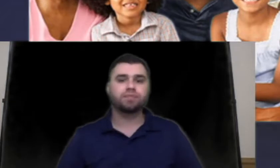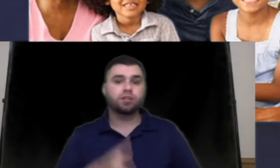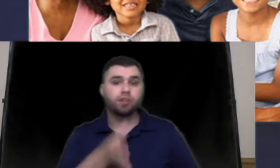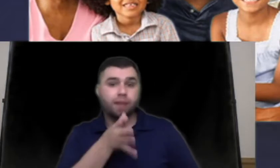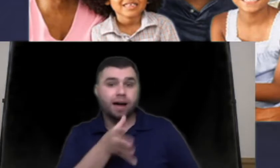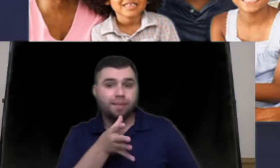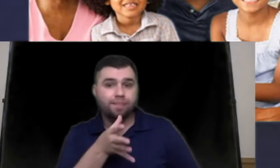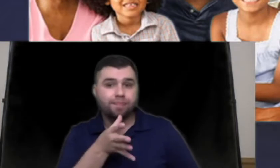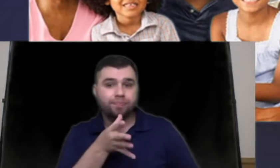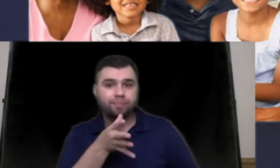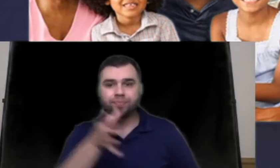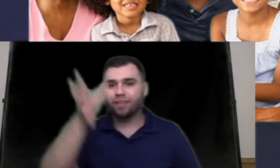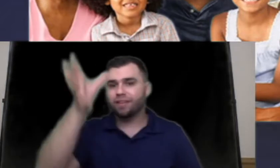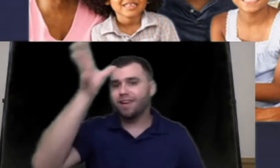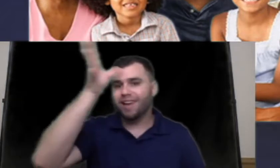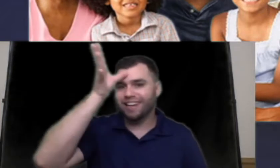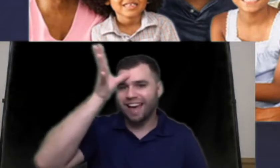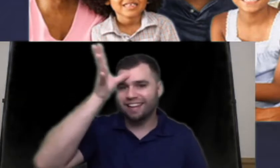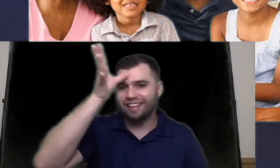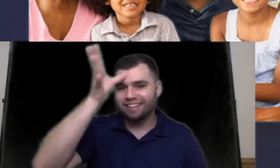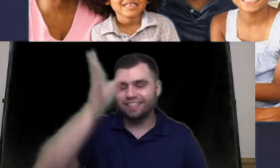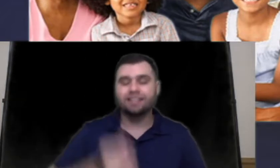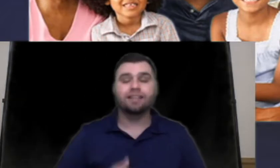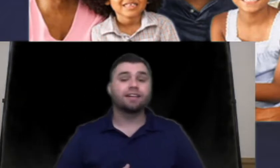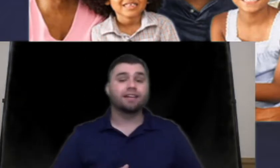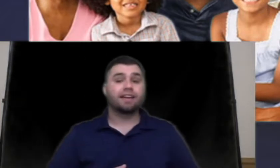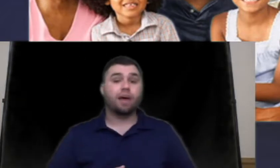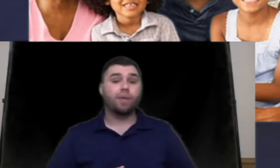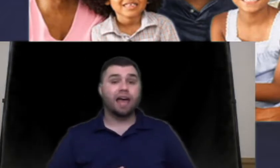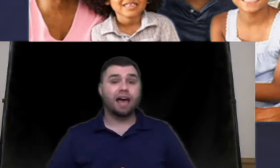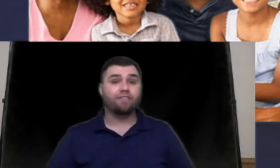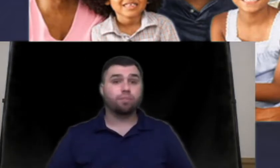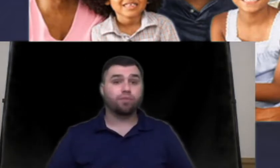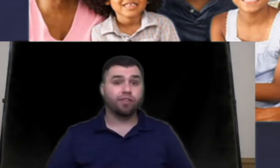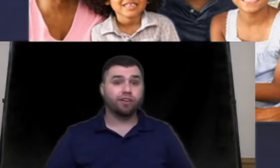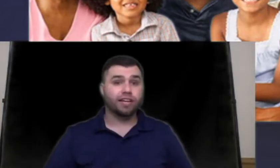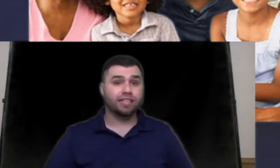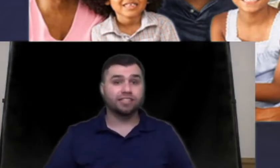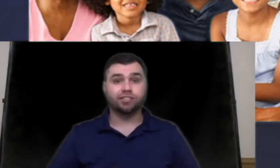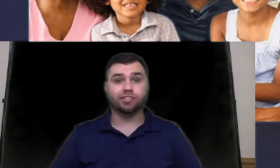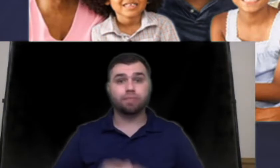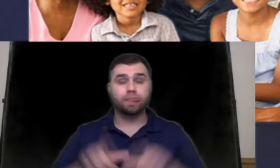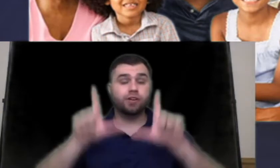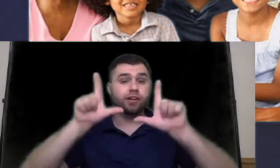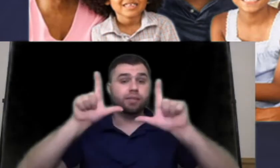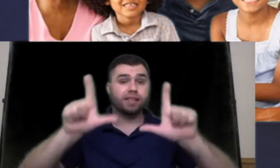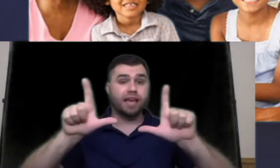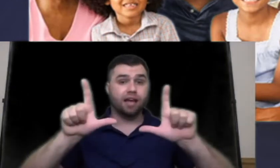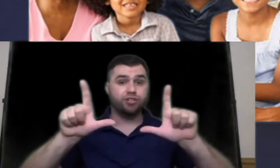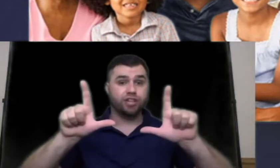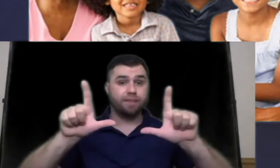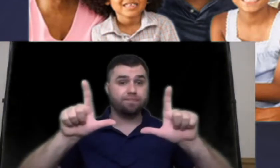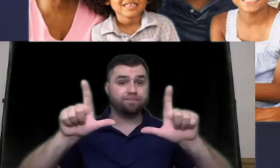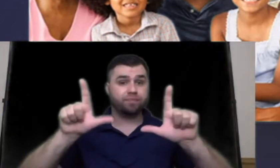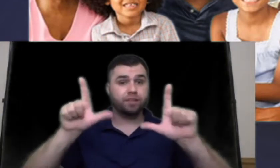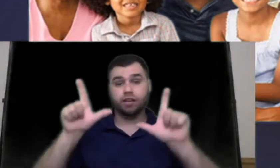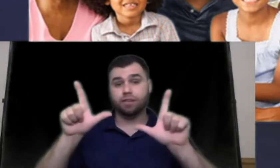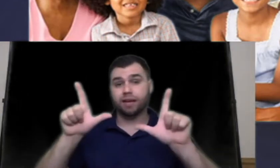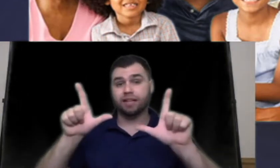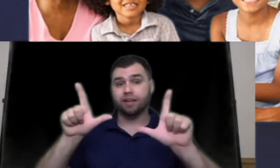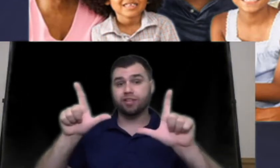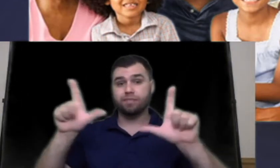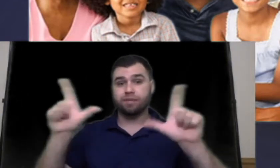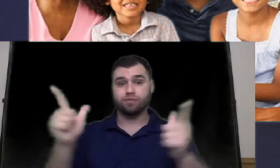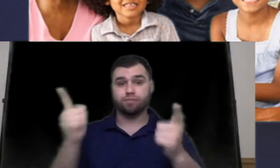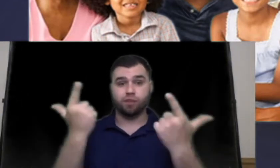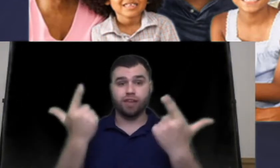so mom and dad now we have brother and sister so you're going to make the L shape going to make